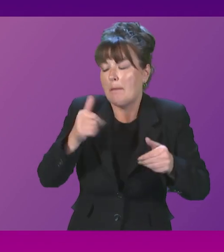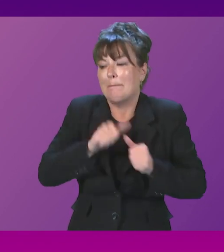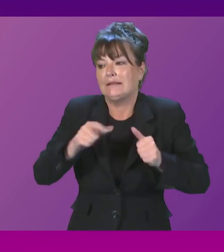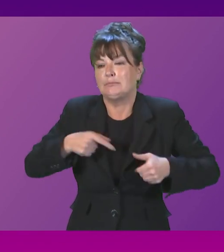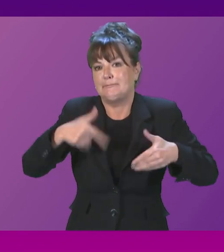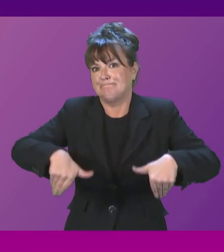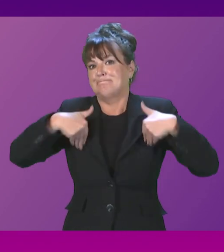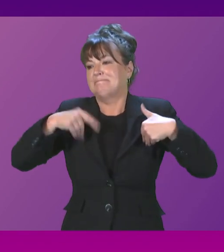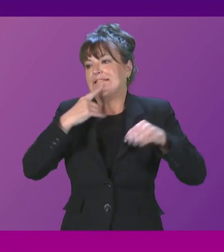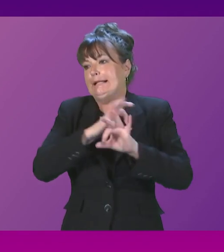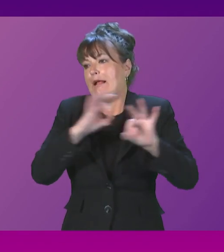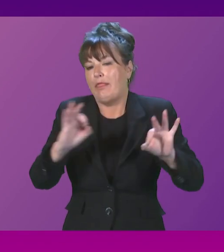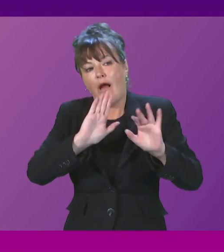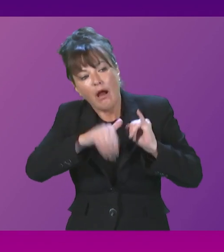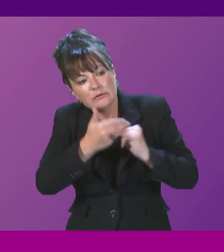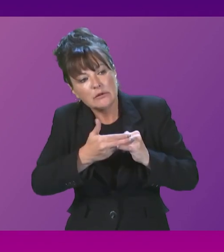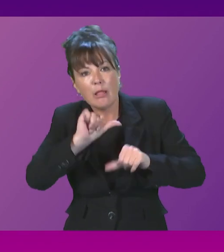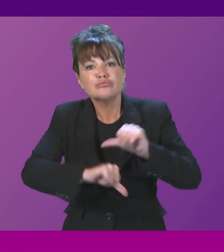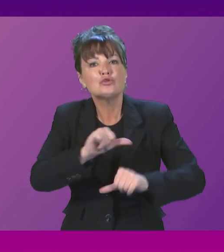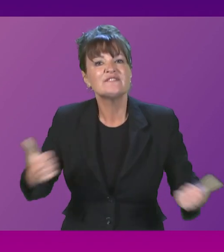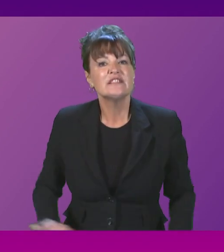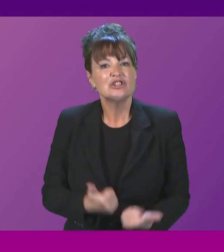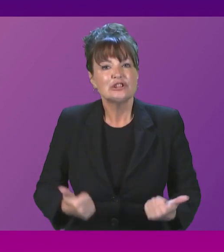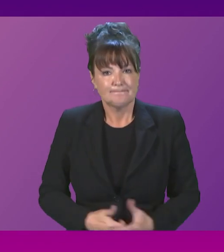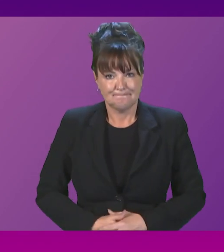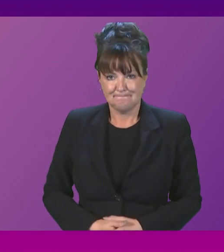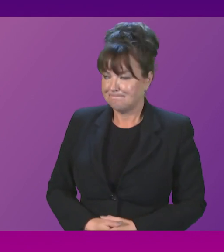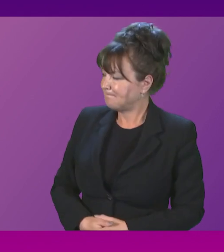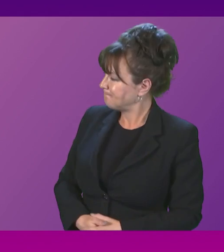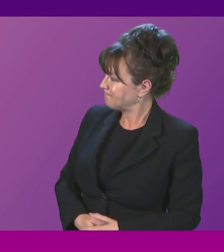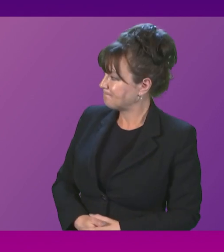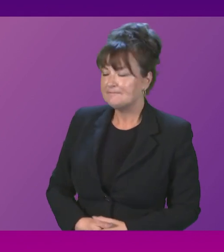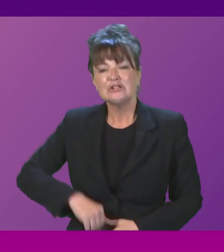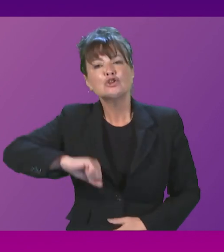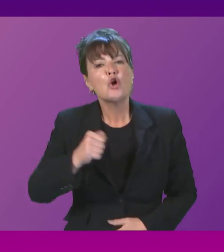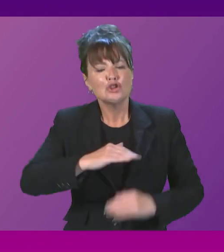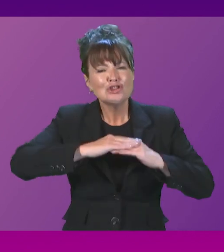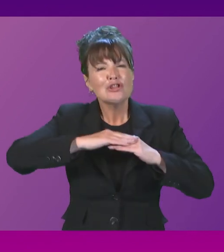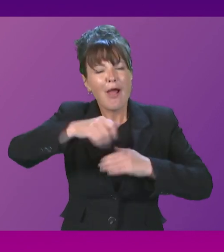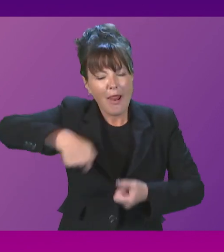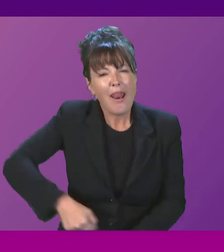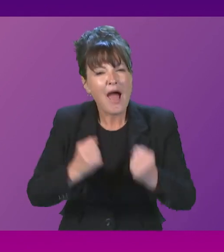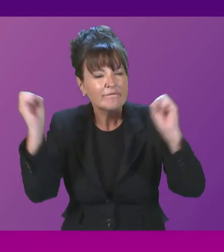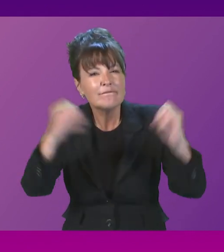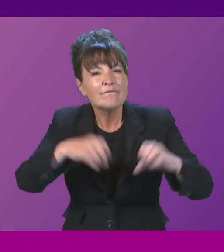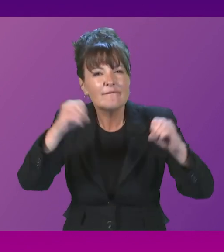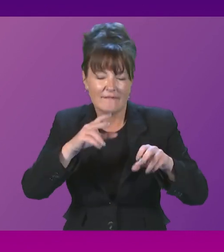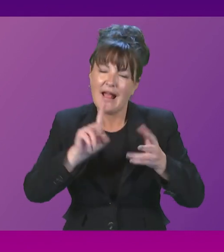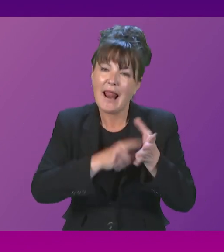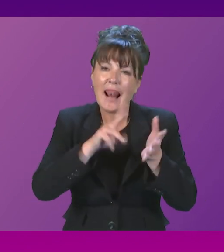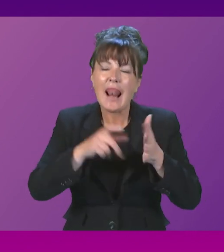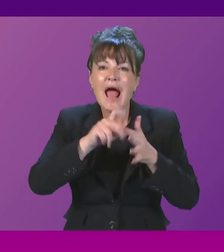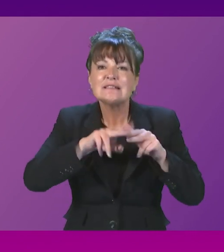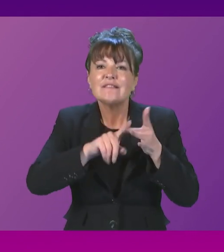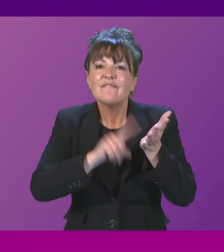Jackie Bailey. The Scottish Landfill Tax Amendment order was approved on 7 July. At the time, the Government and Revenue Scotland